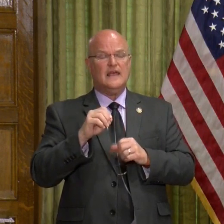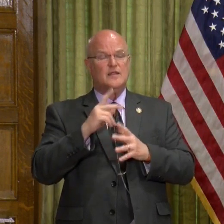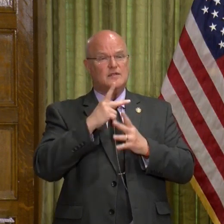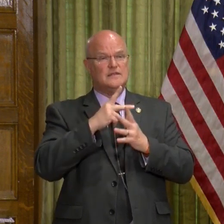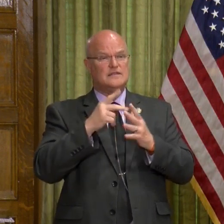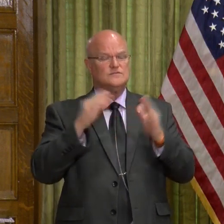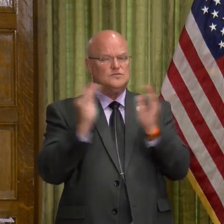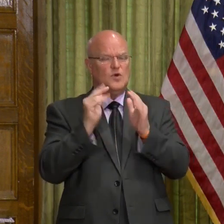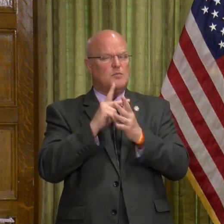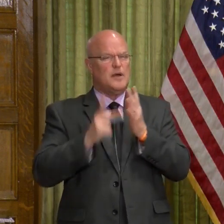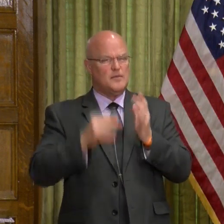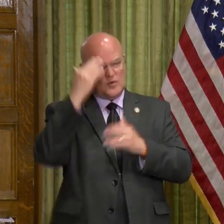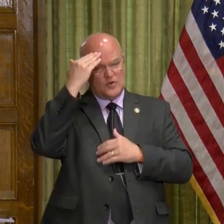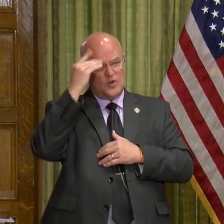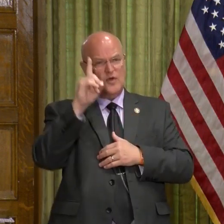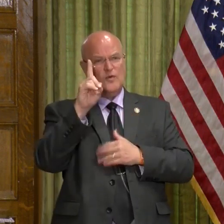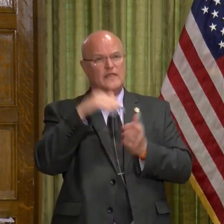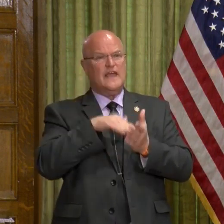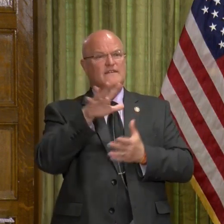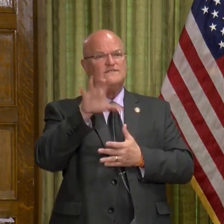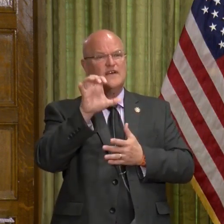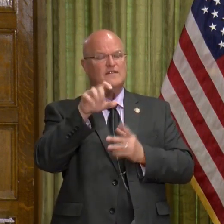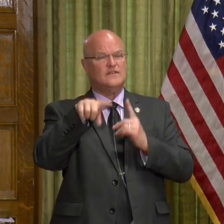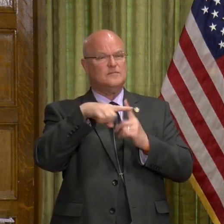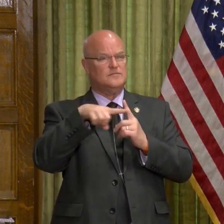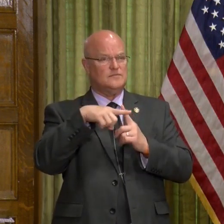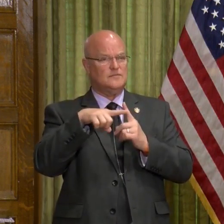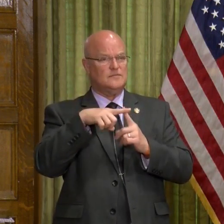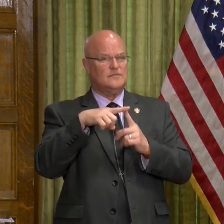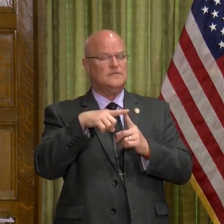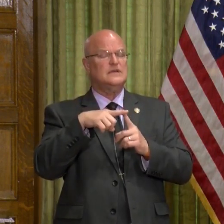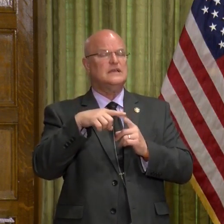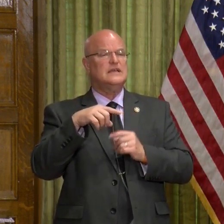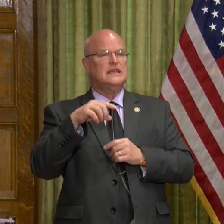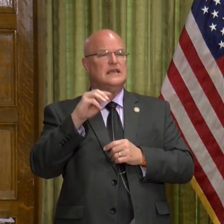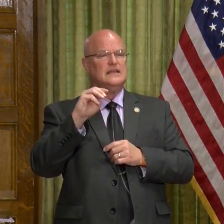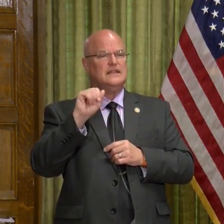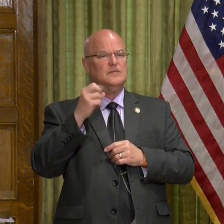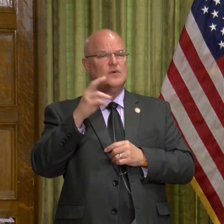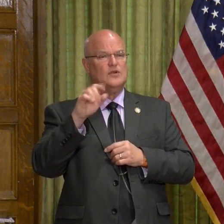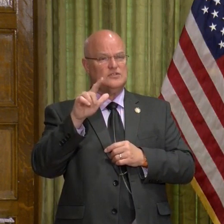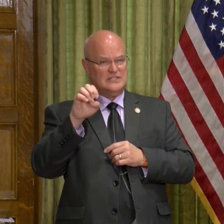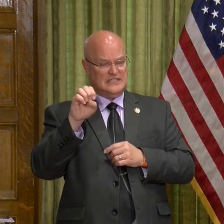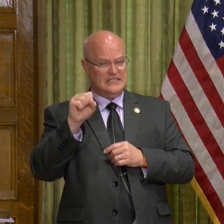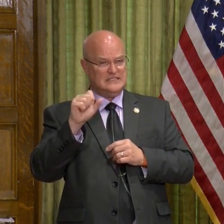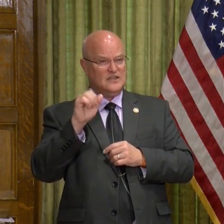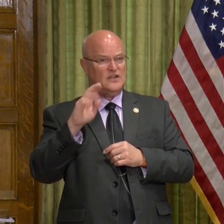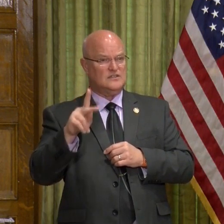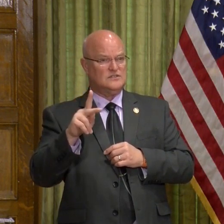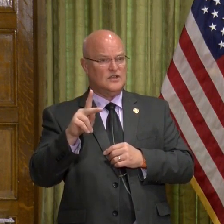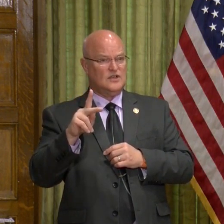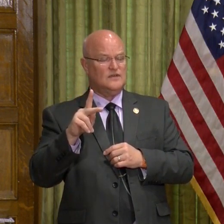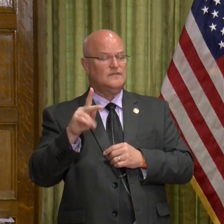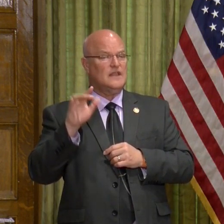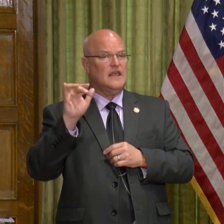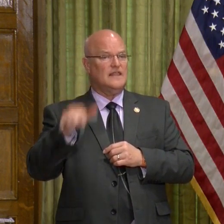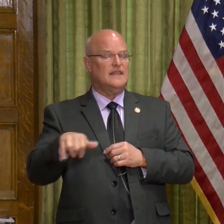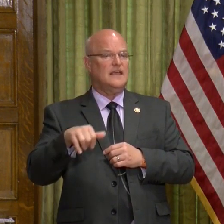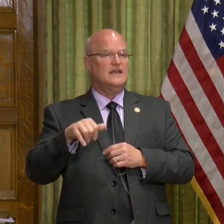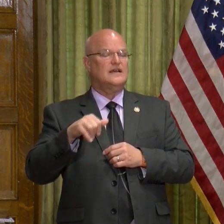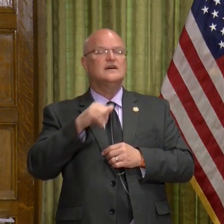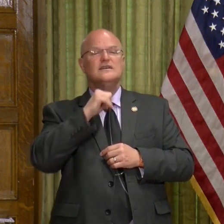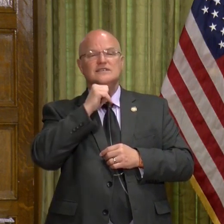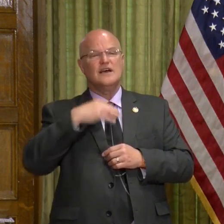you know. We have 15,000 possibly legally present Marshallese migrants in Arkansas. Adults are ineligible for